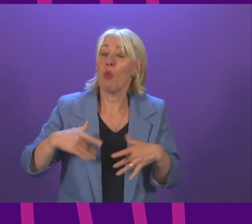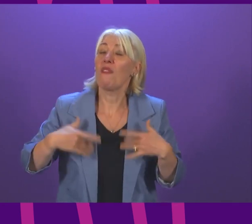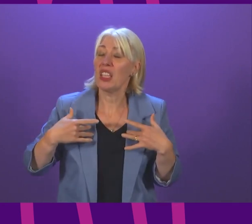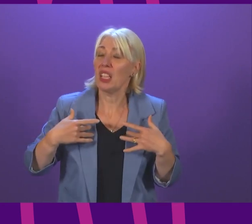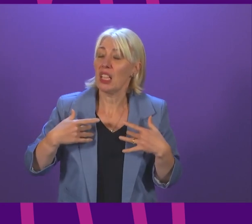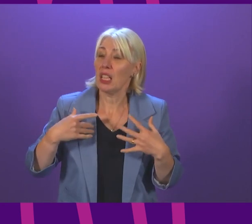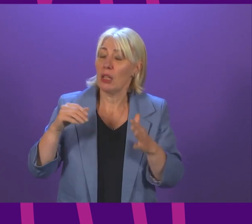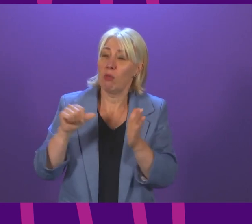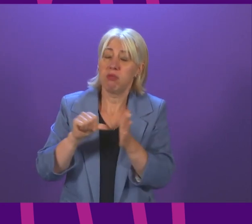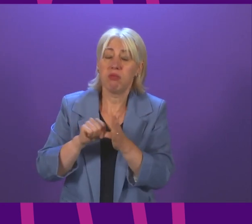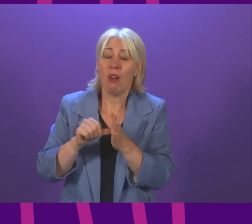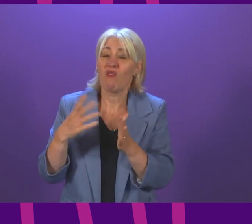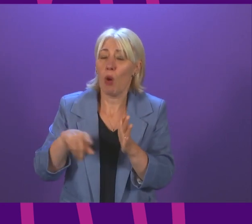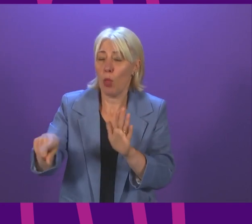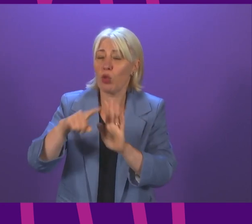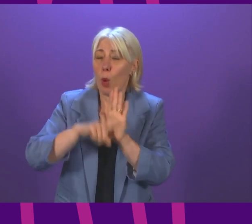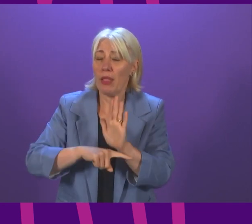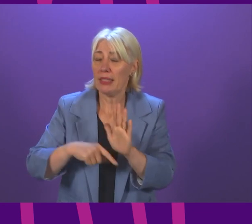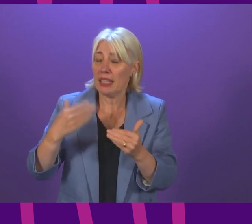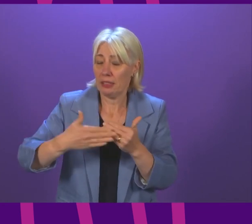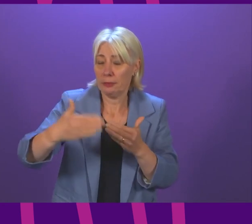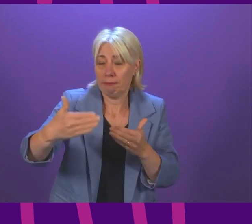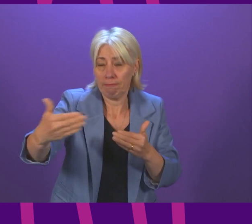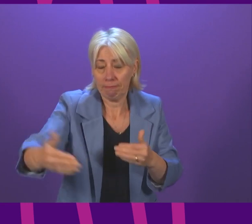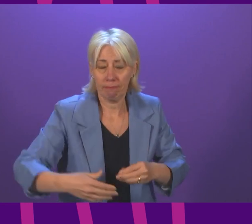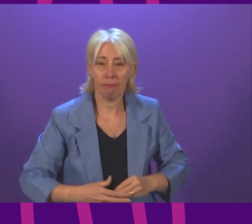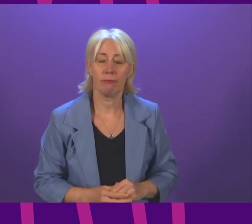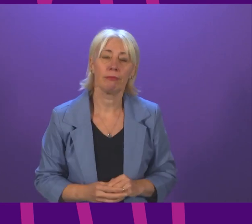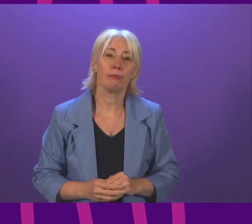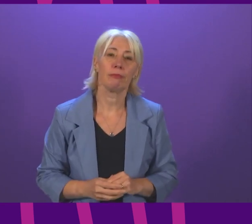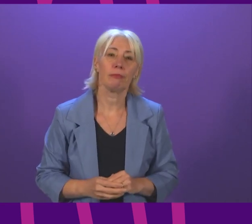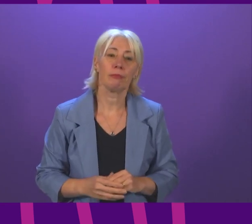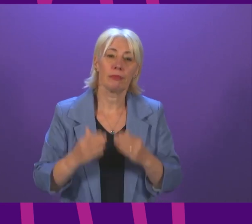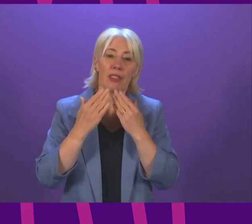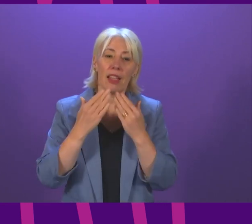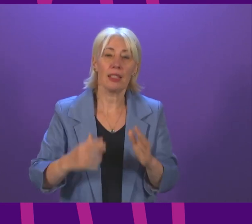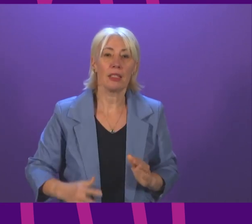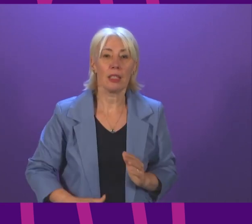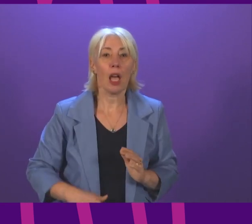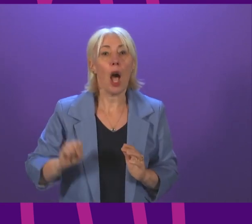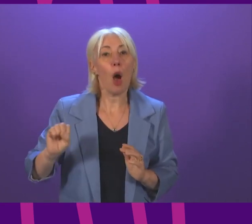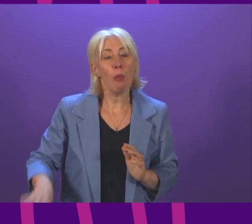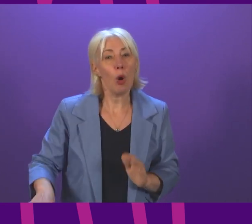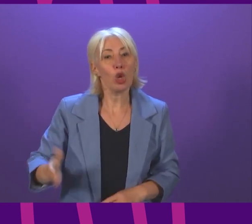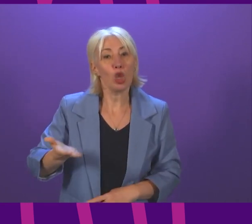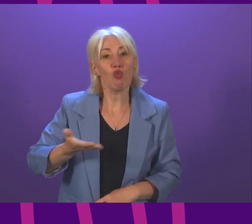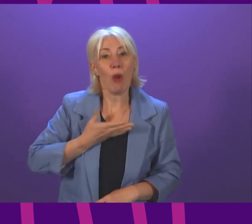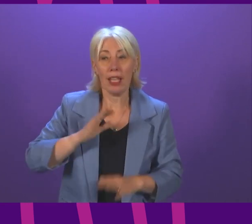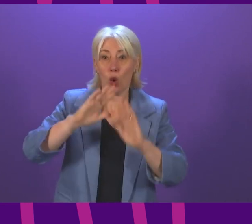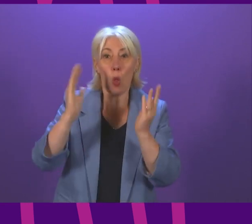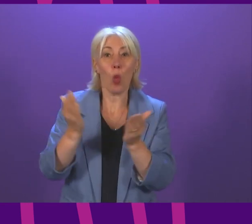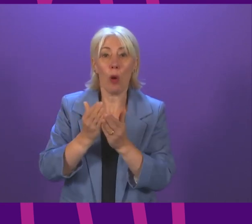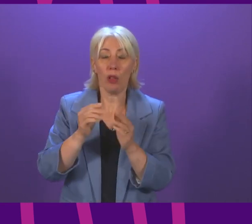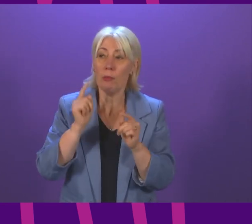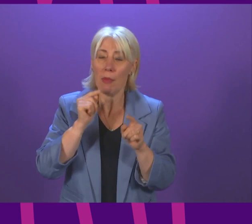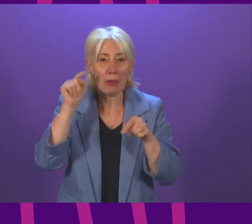Monica Lennon thank you presiding officer abortion rights are under attack around the world and here in